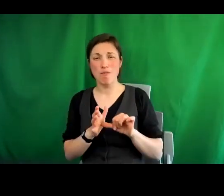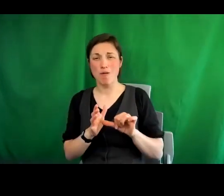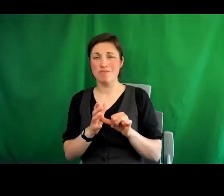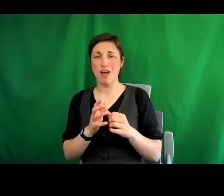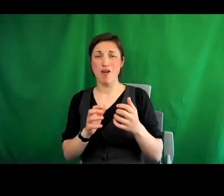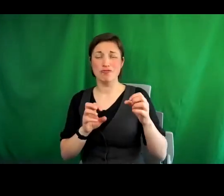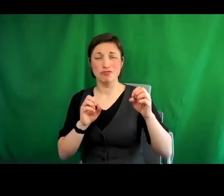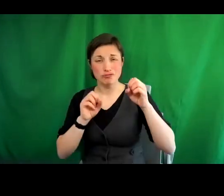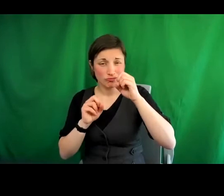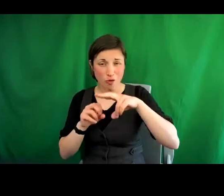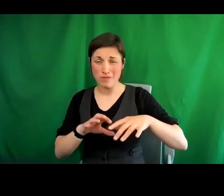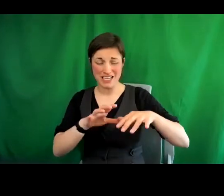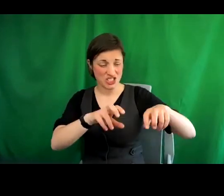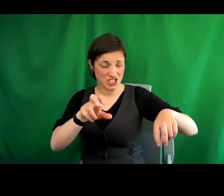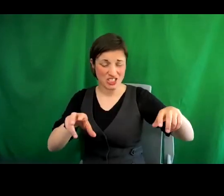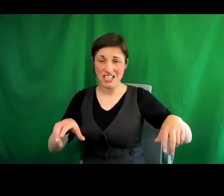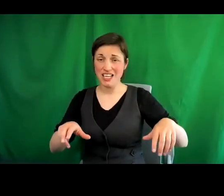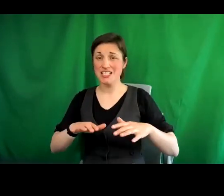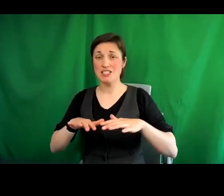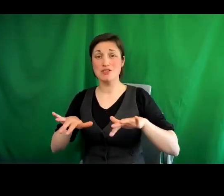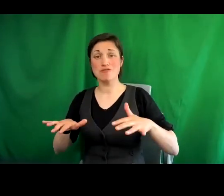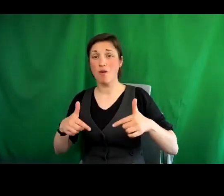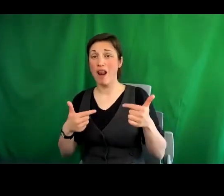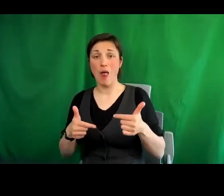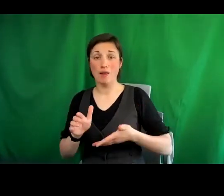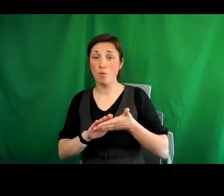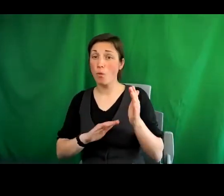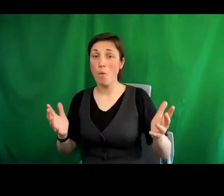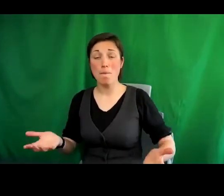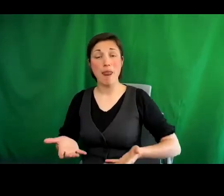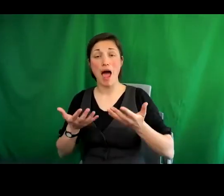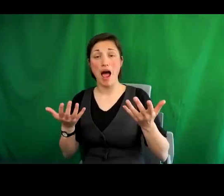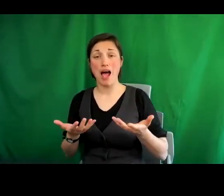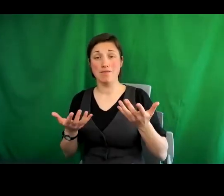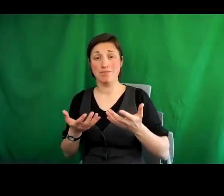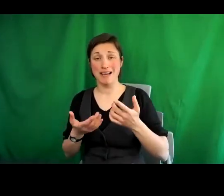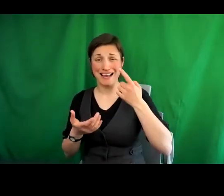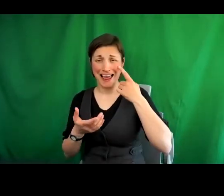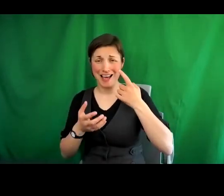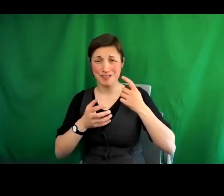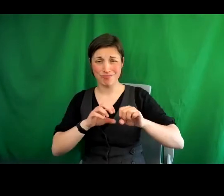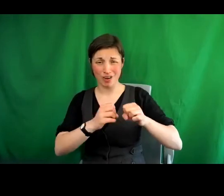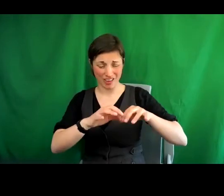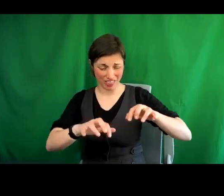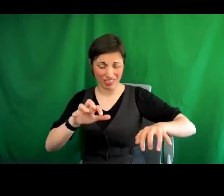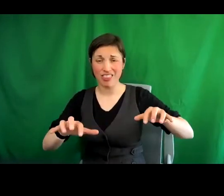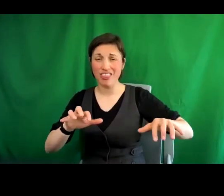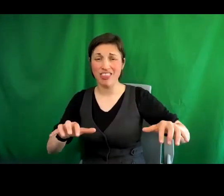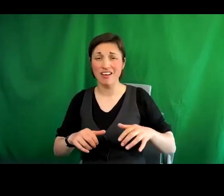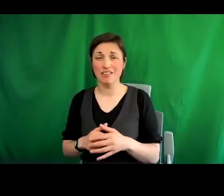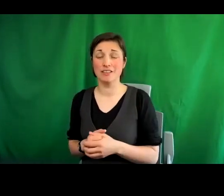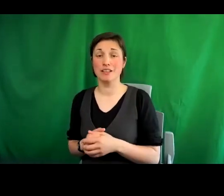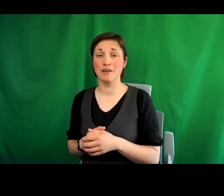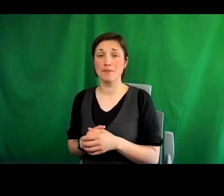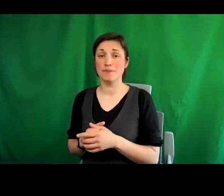glass and glass kids can't be allowed by their parents to go and play there. Or some of the lifts will break